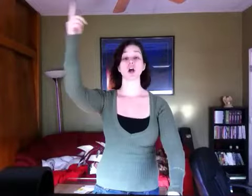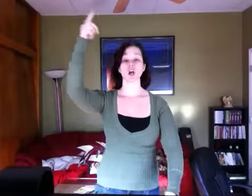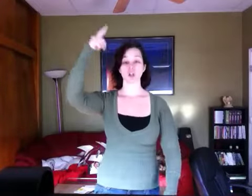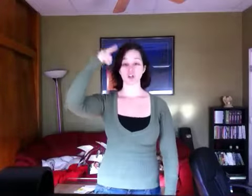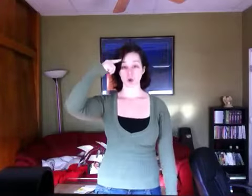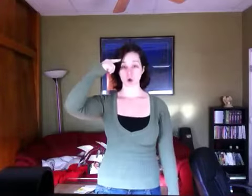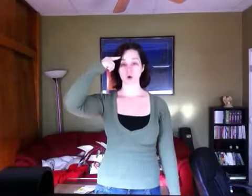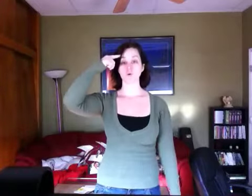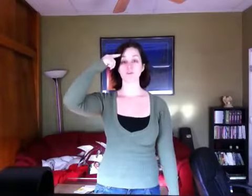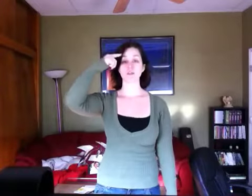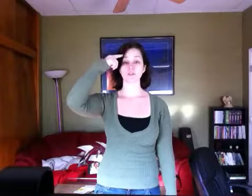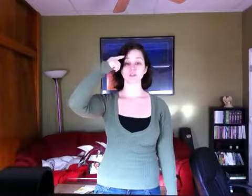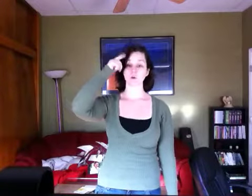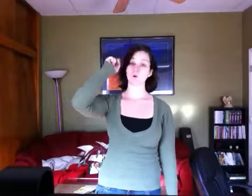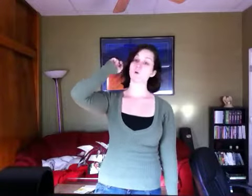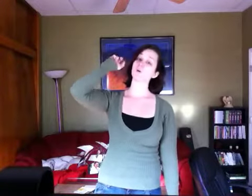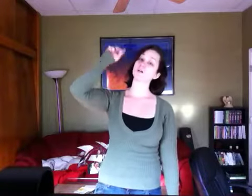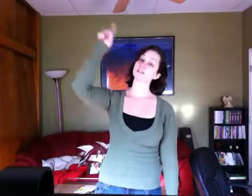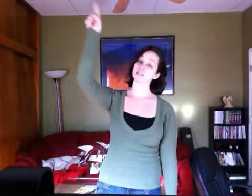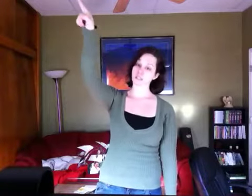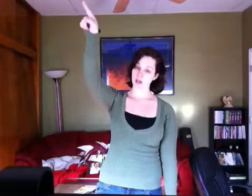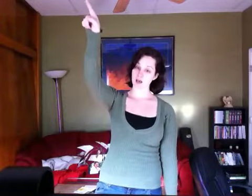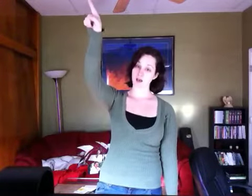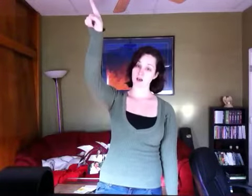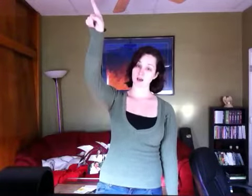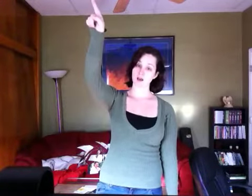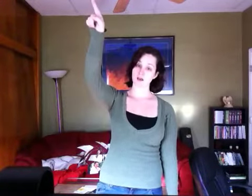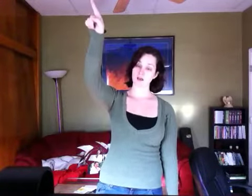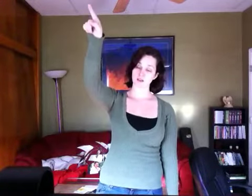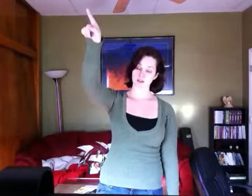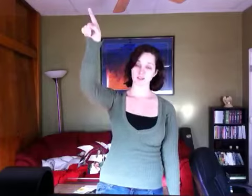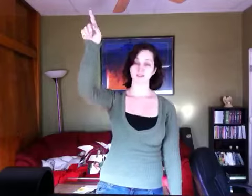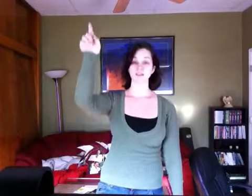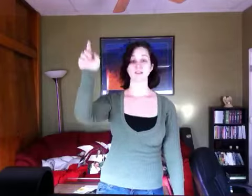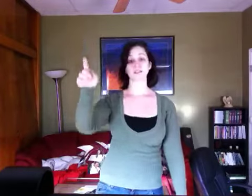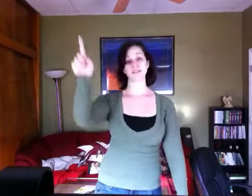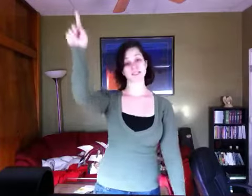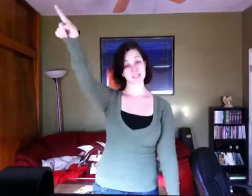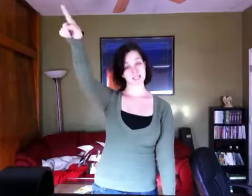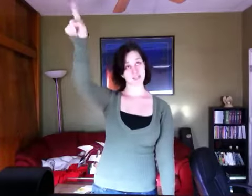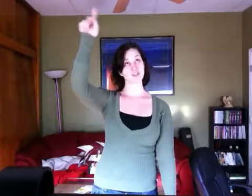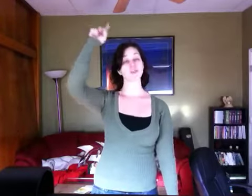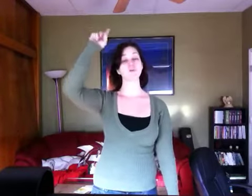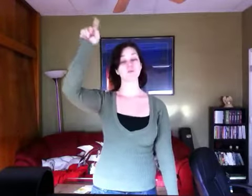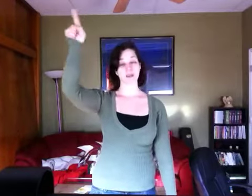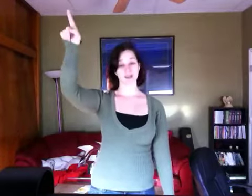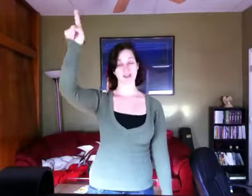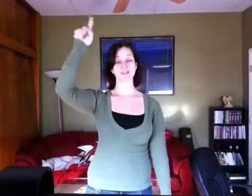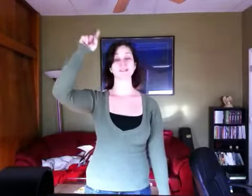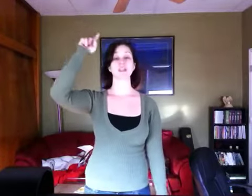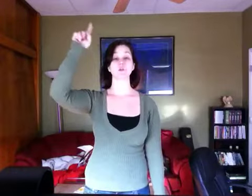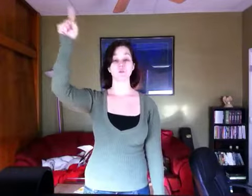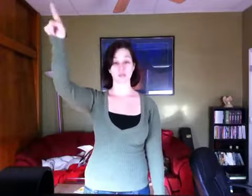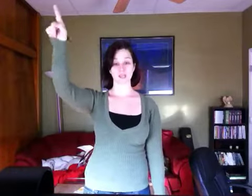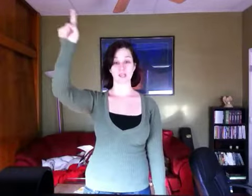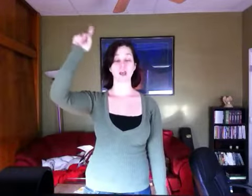Know that the Lord is God. It is he who made us and we